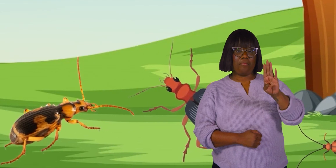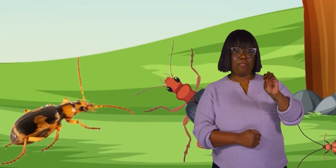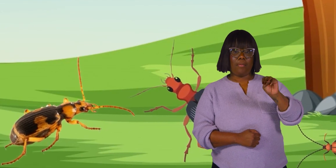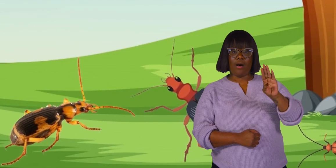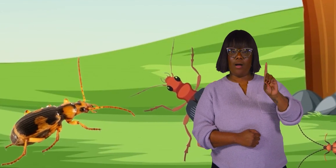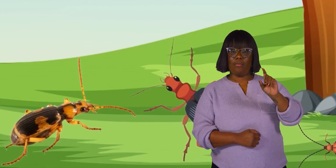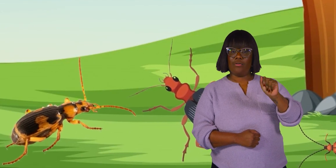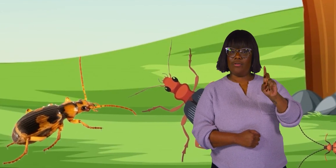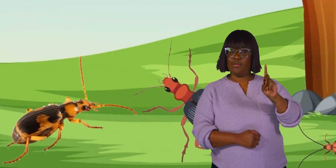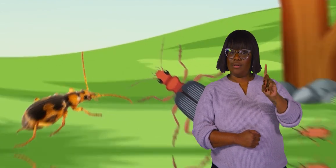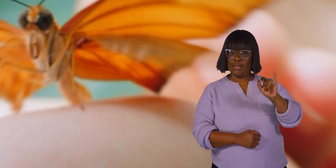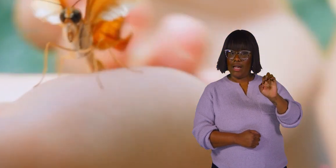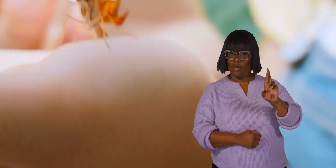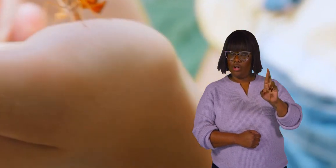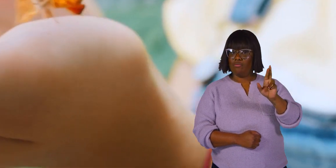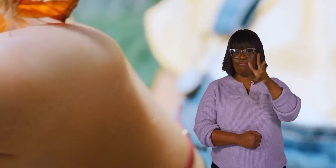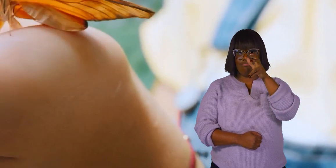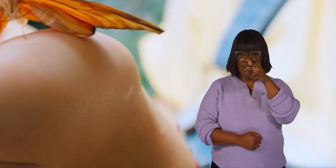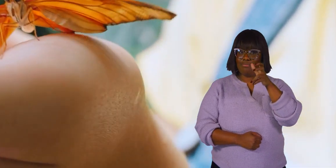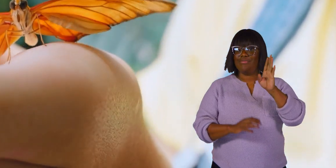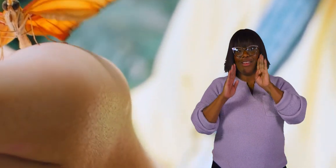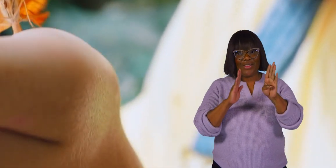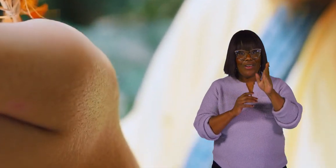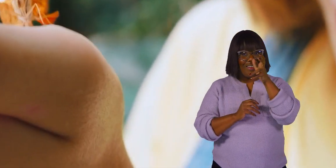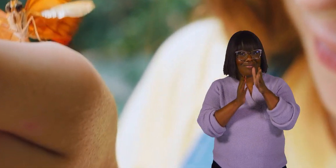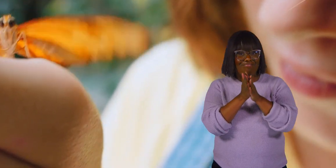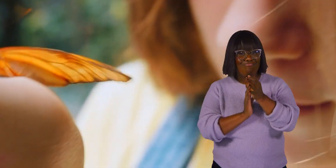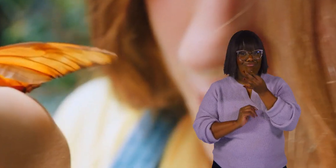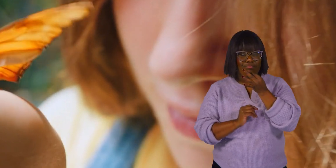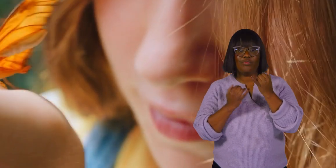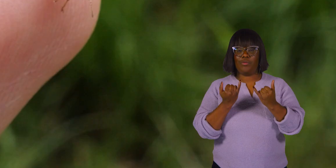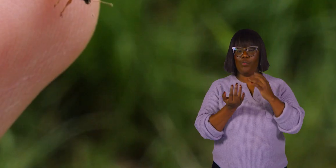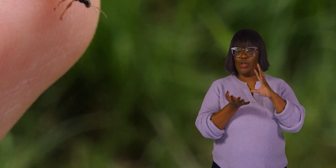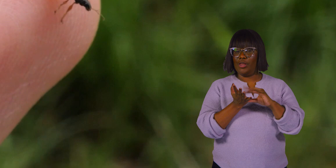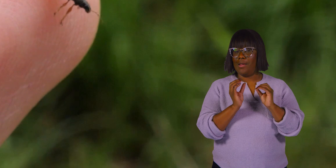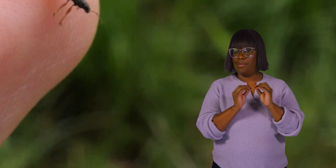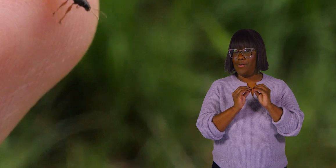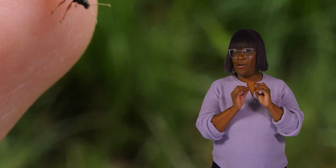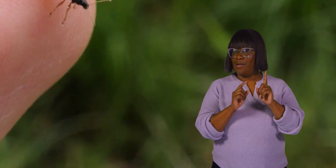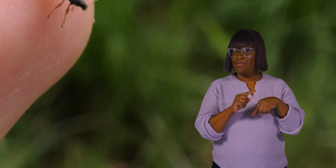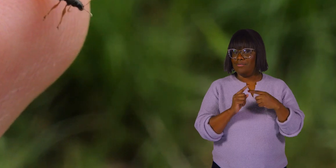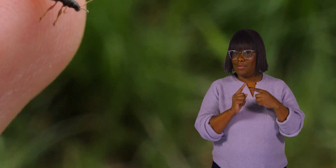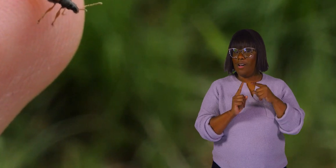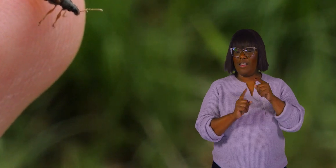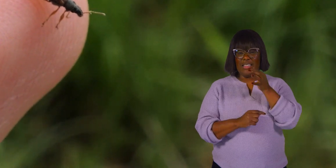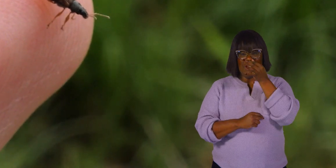Bombardier beetles. Hello, insect enthusiasts. Today, we are going to learn more about our stinky